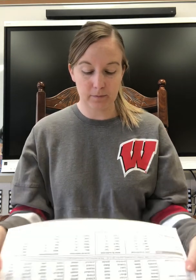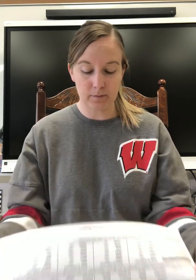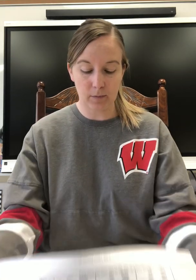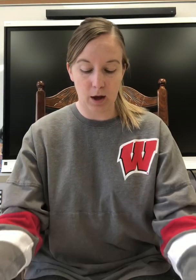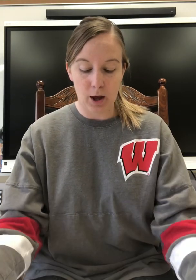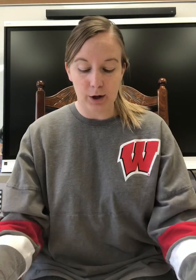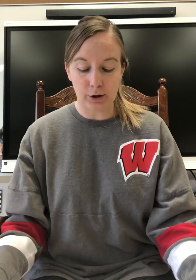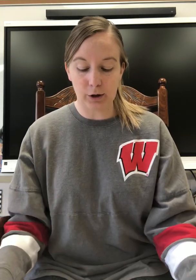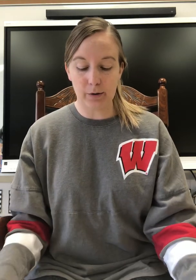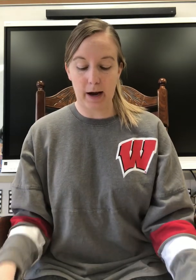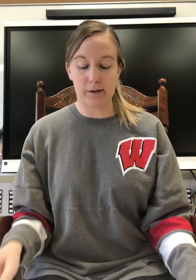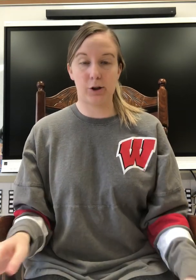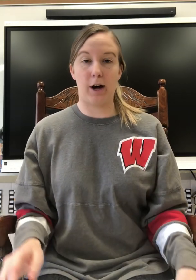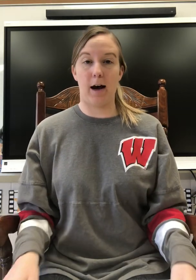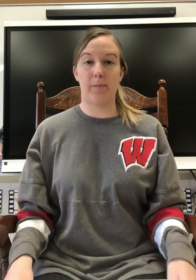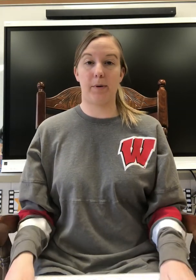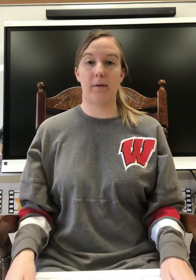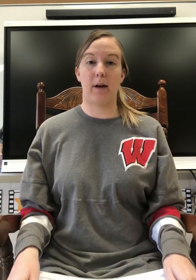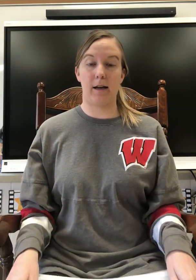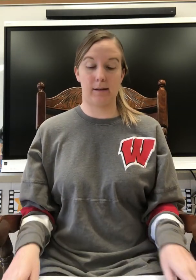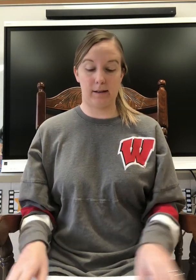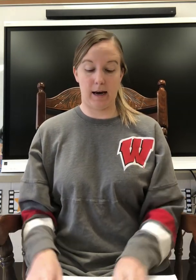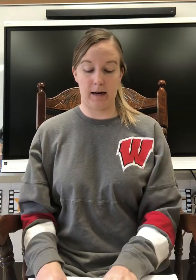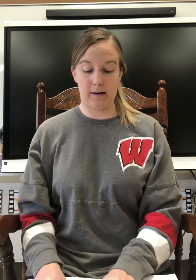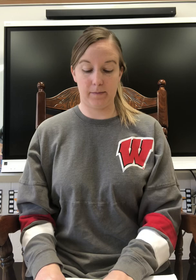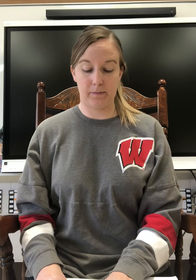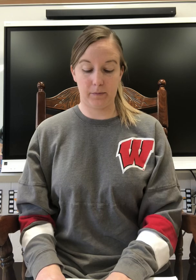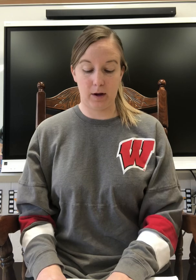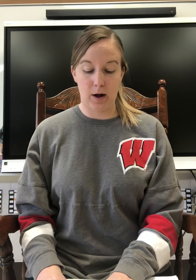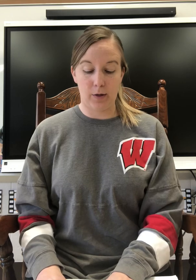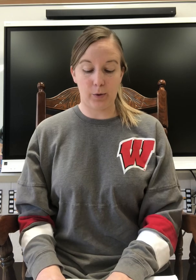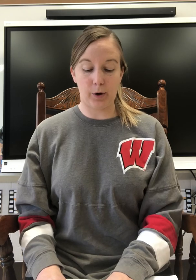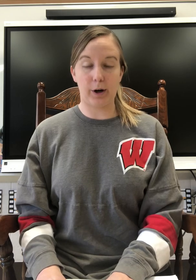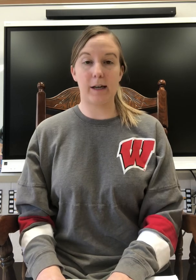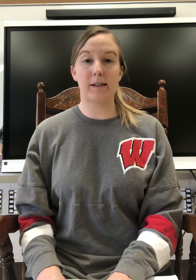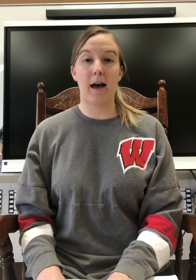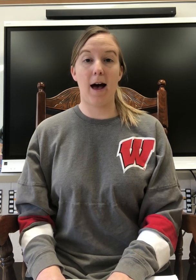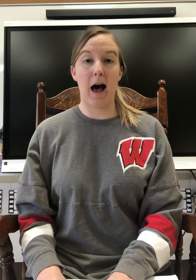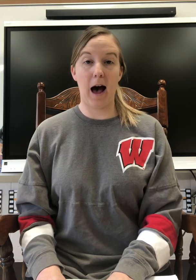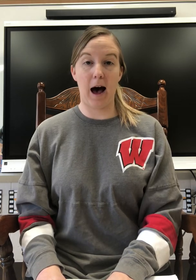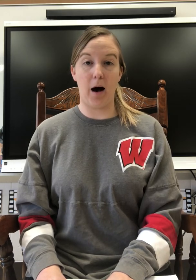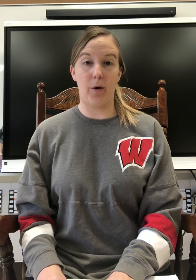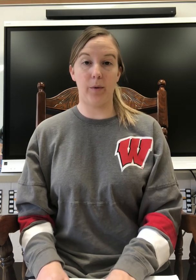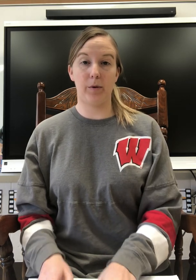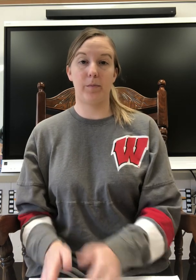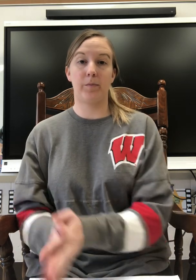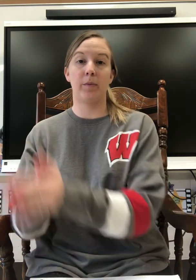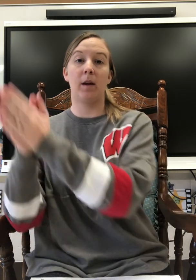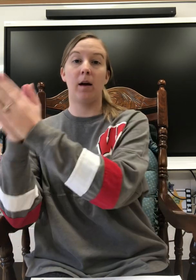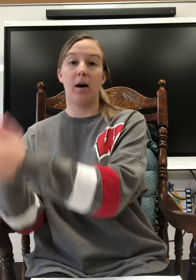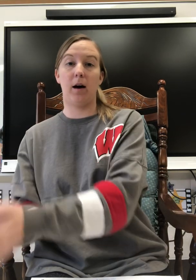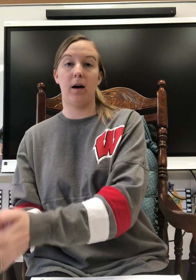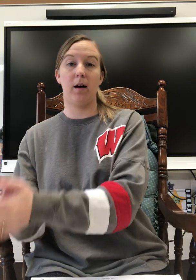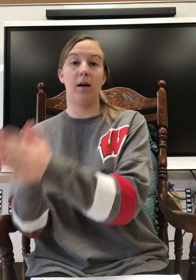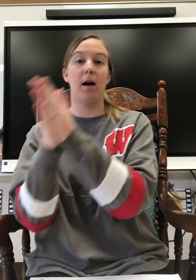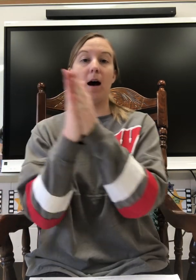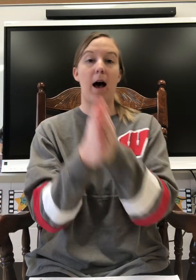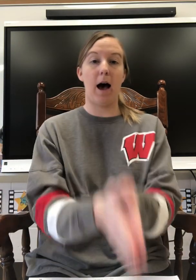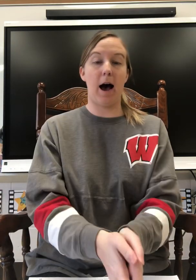You guys chop and slide. The word is how, h, ow.